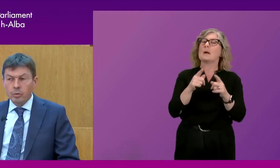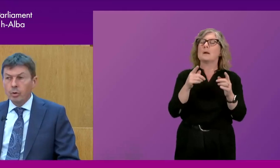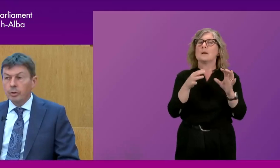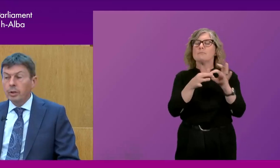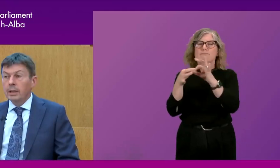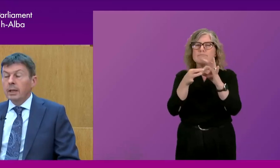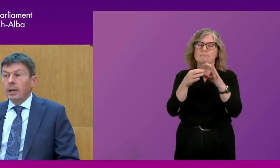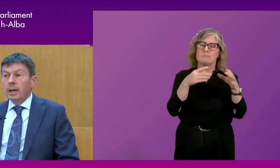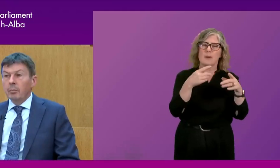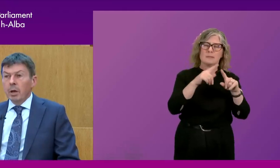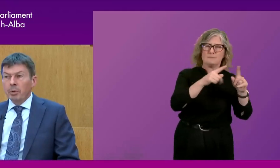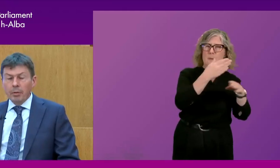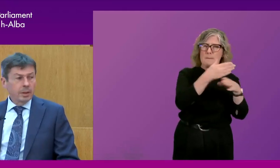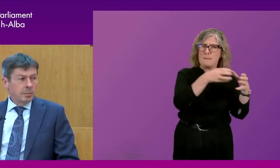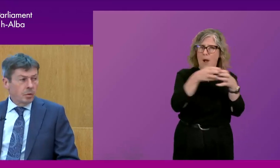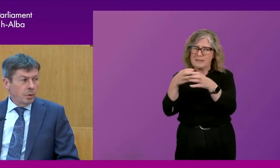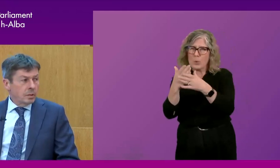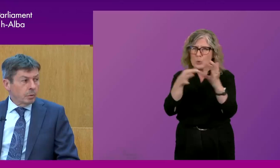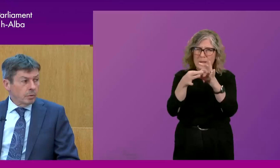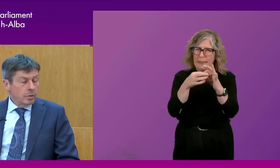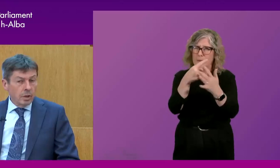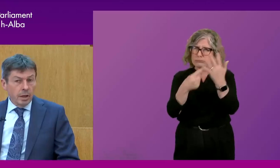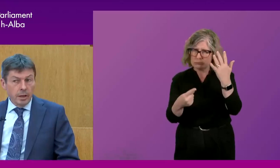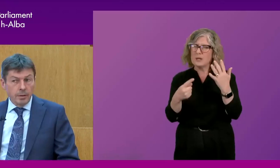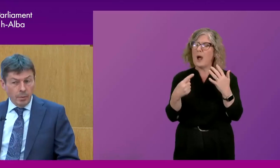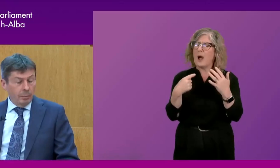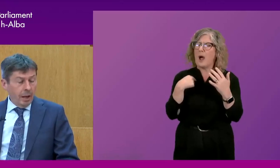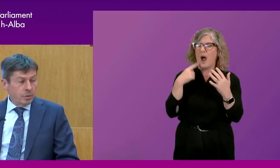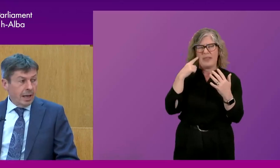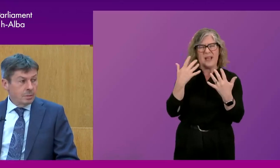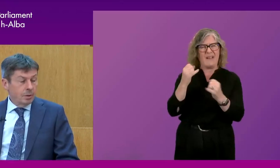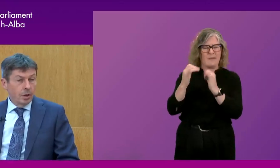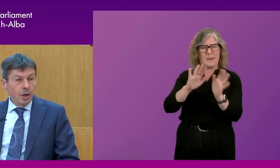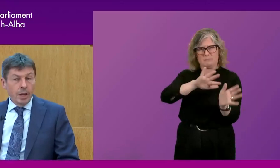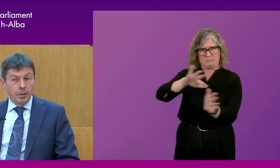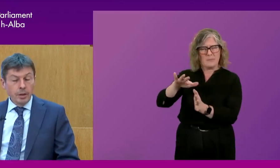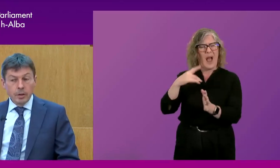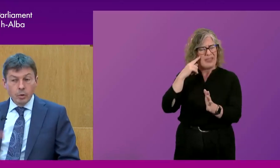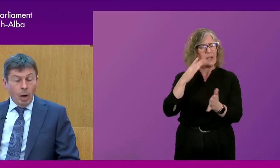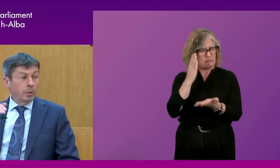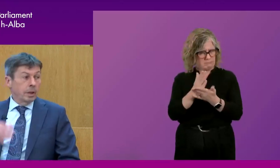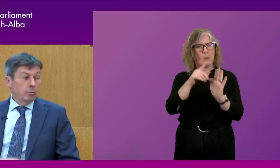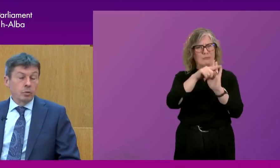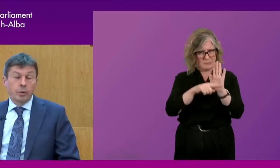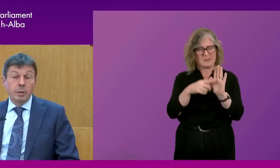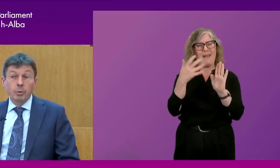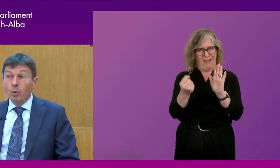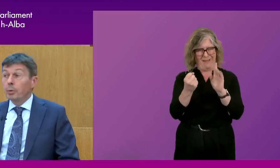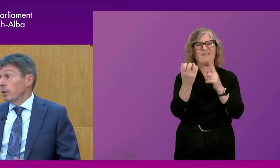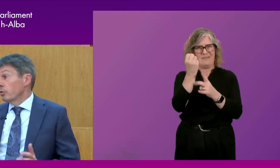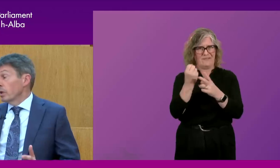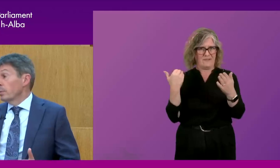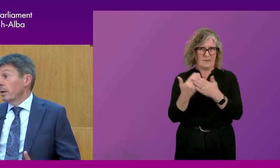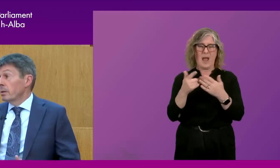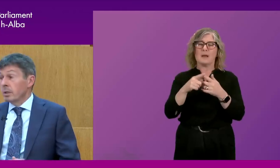working and so on. But I think in terms of the principles, the Parliament absolutely has been there. They go up and down. So for example,